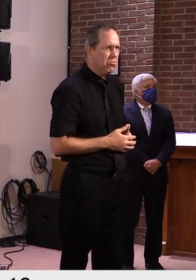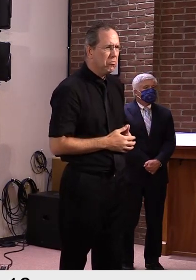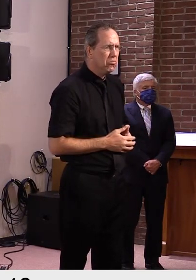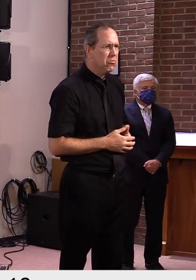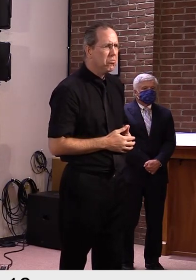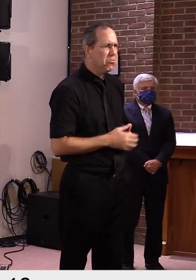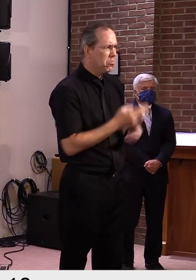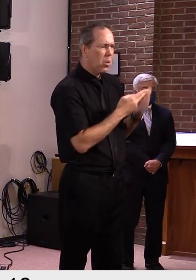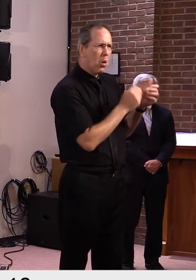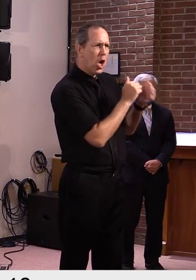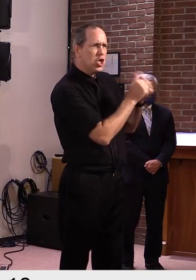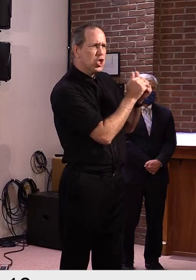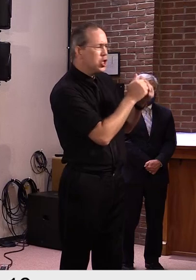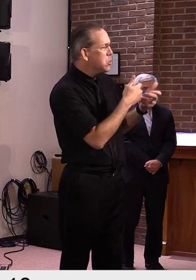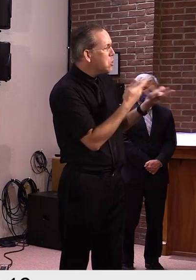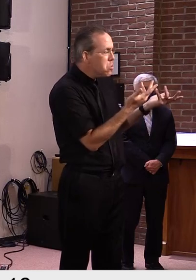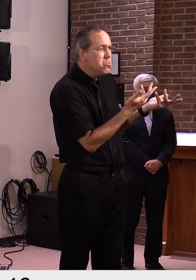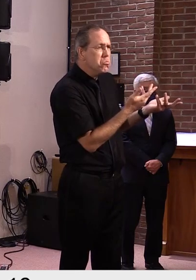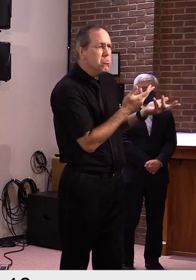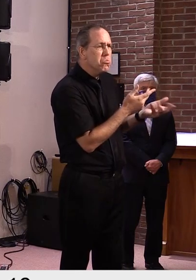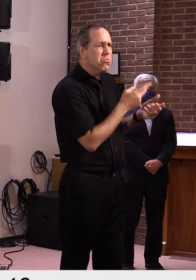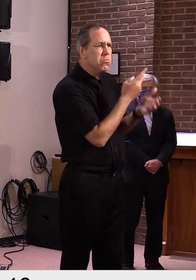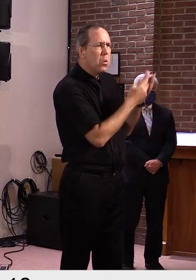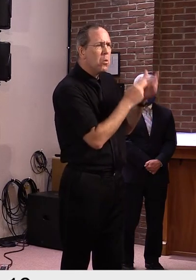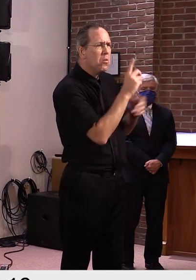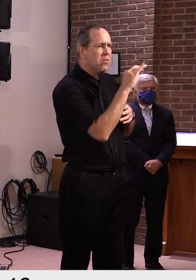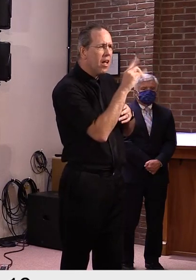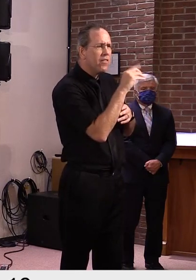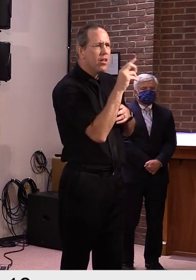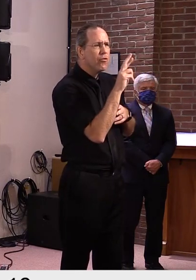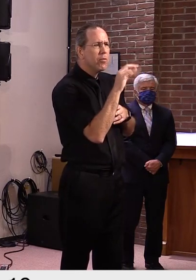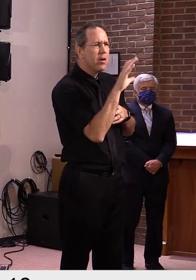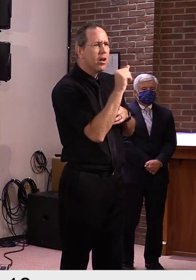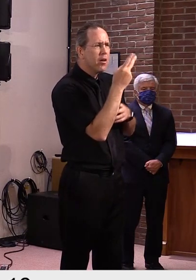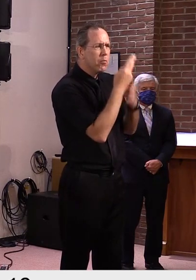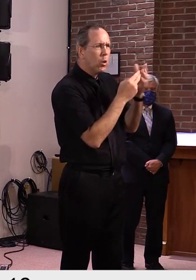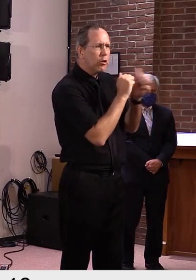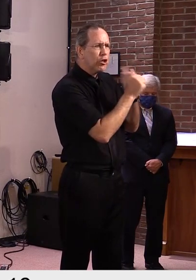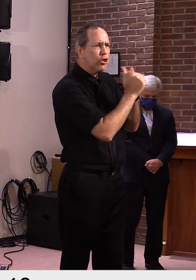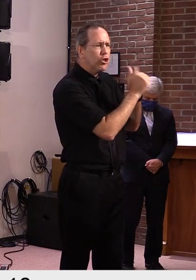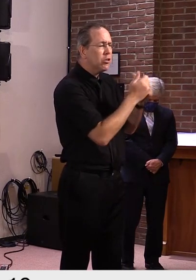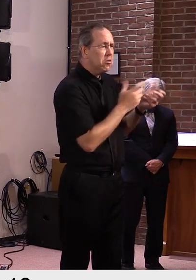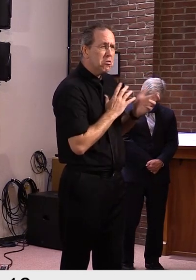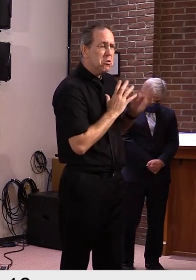Thank you, Governor. Thanks for your time. you. Mike Donahue, the Islander.